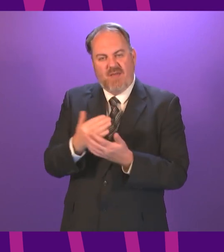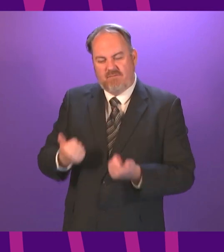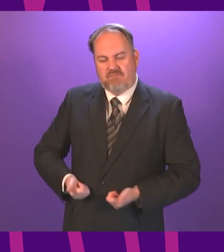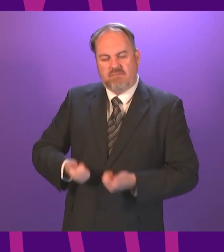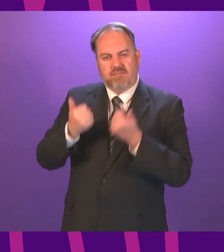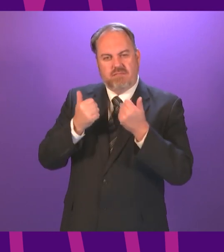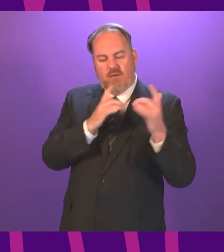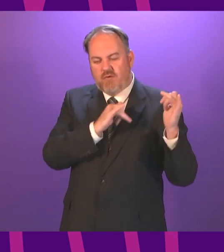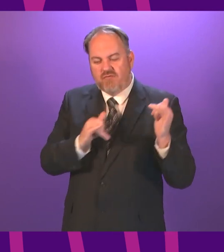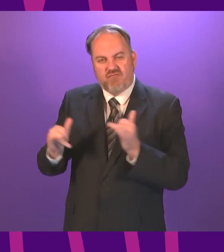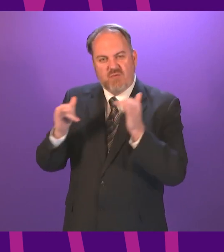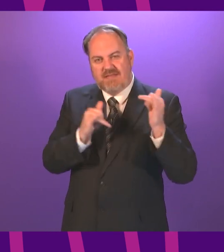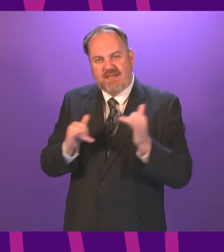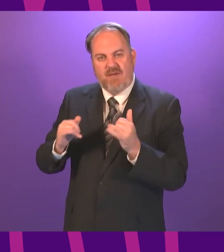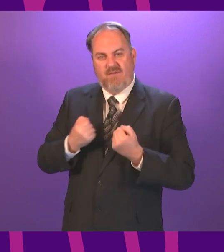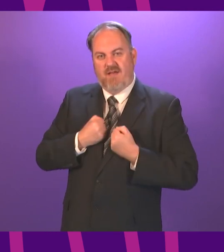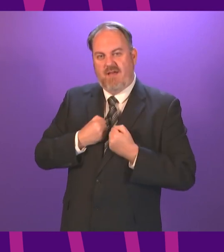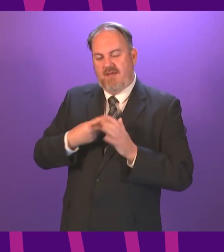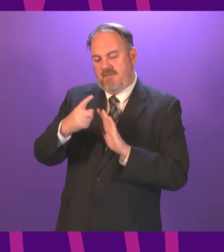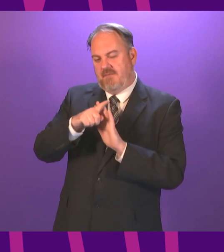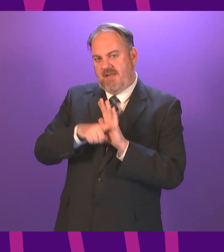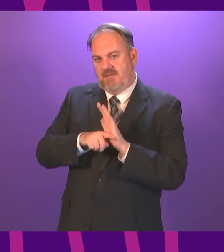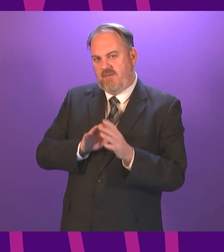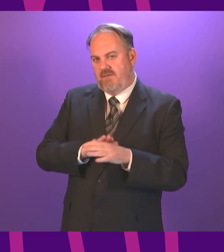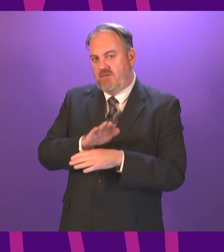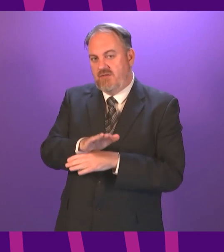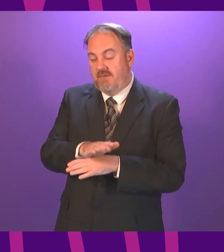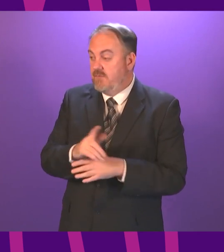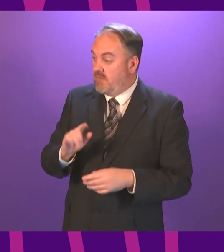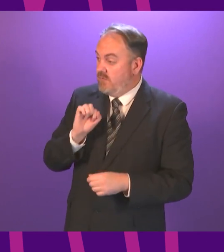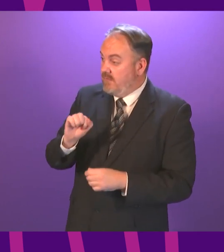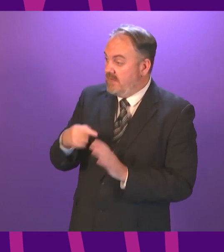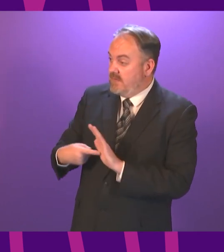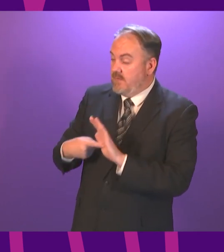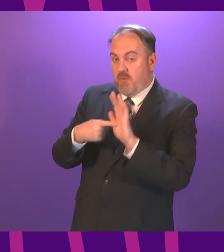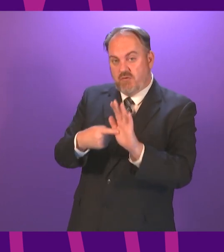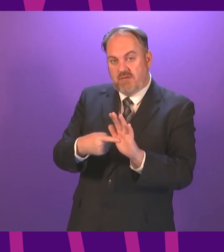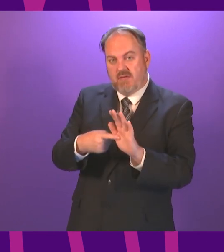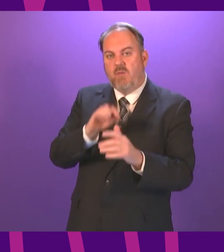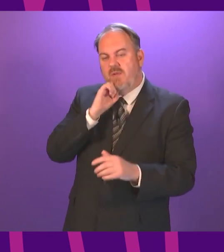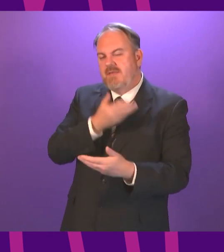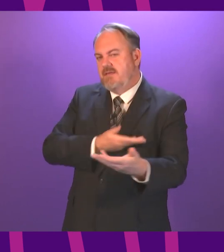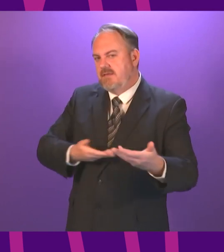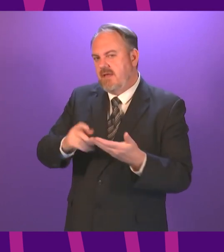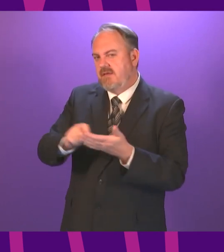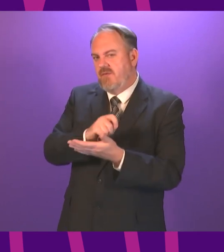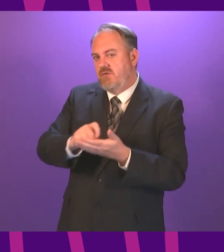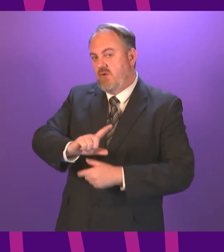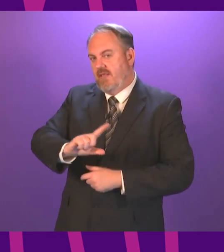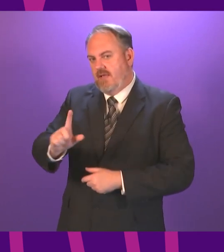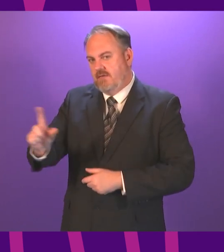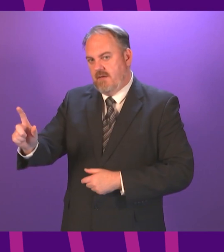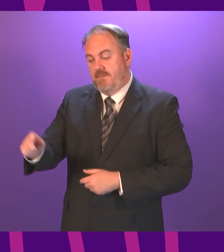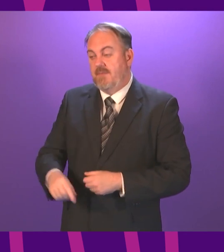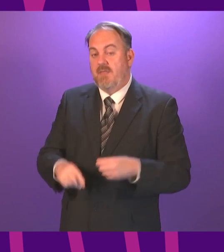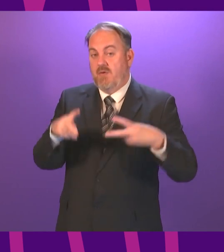scrutiny of these regulations in future. Thank you. The question on this motion will be put at decision time. And there are two